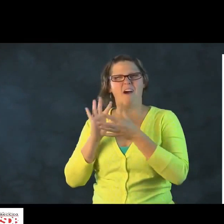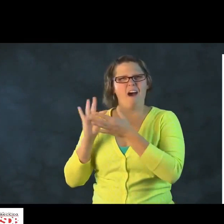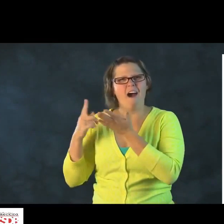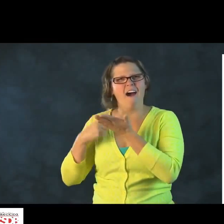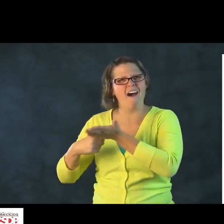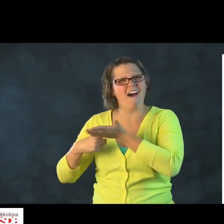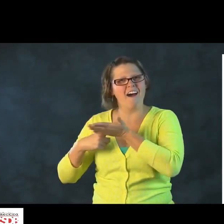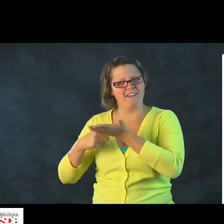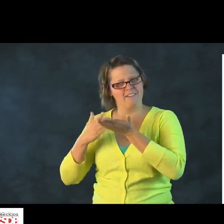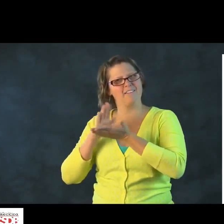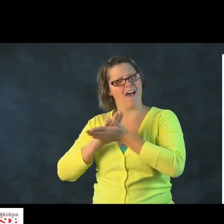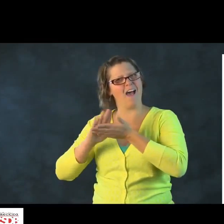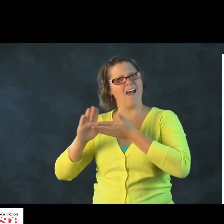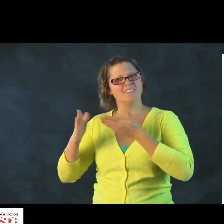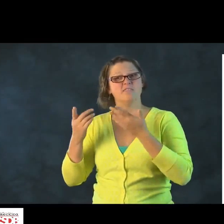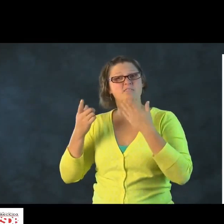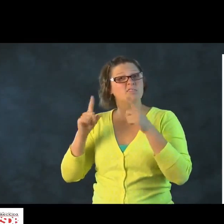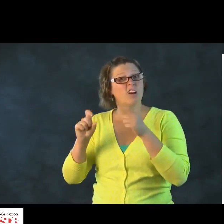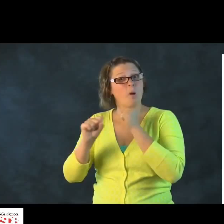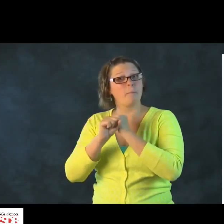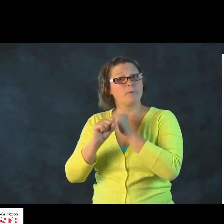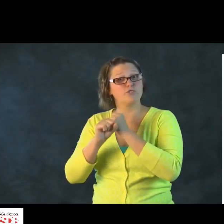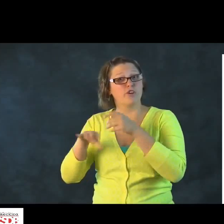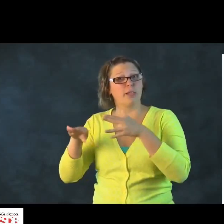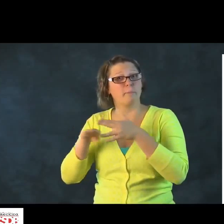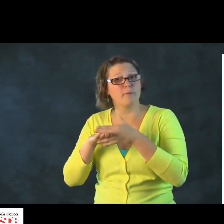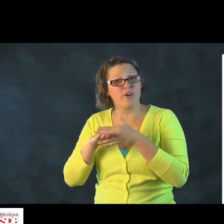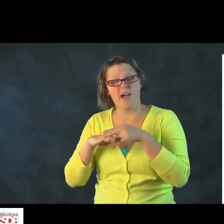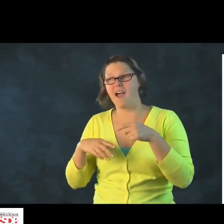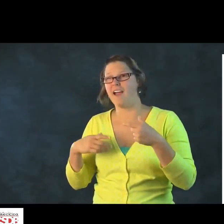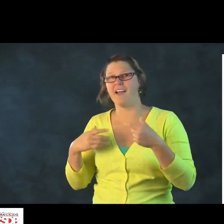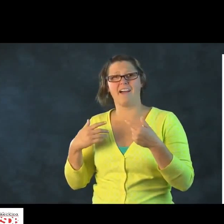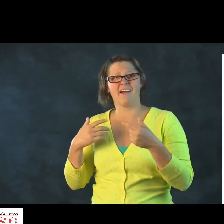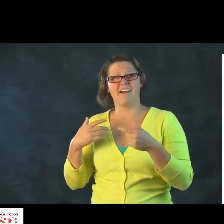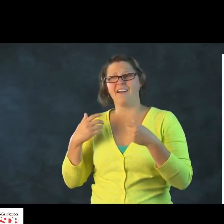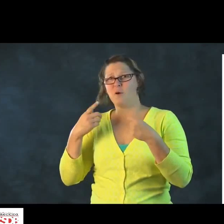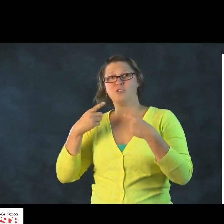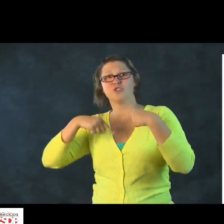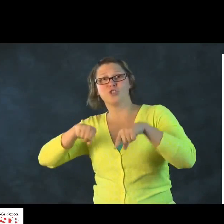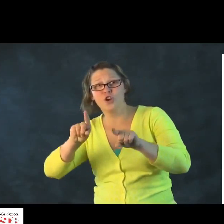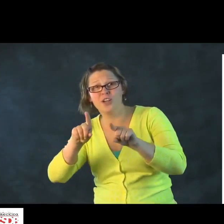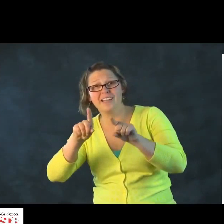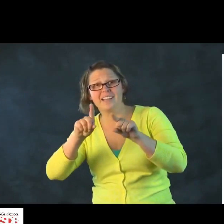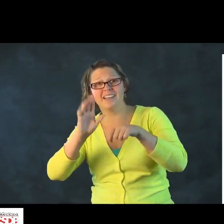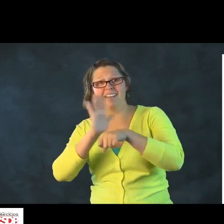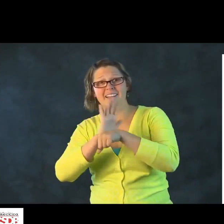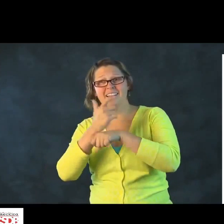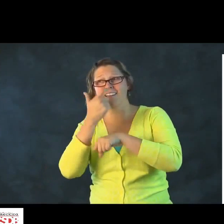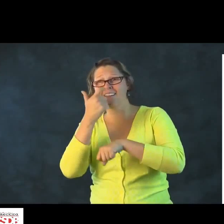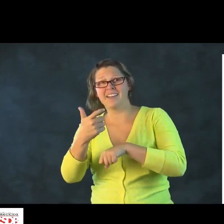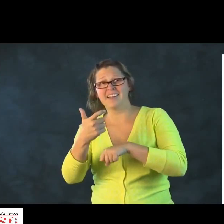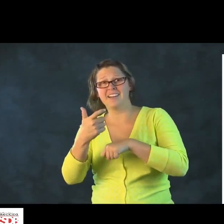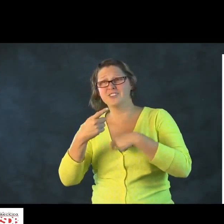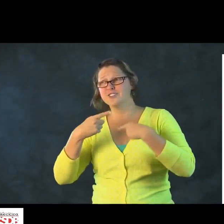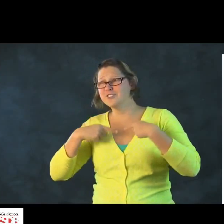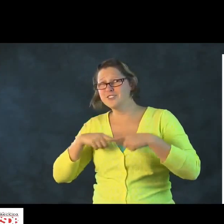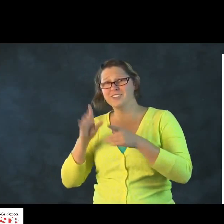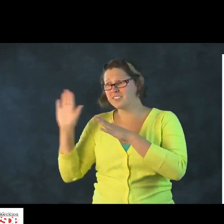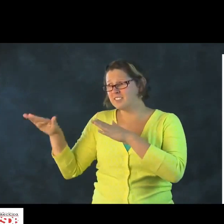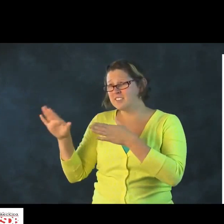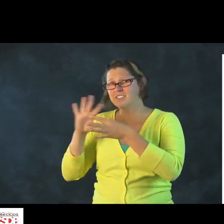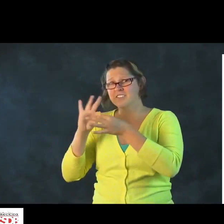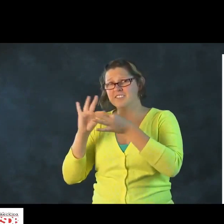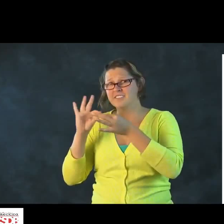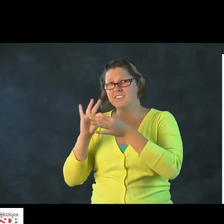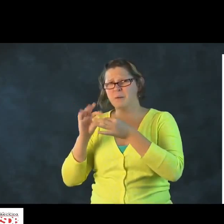prediction skills and kind of say, oh, I think this is going to happen. Again, have a conversation with your child. And during the commercial break, or if